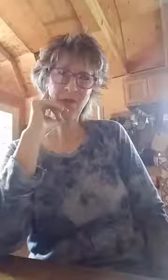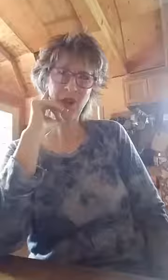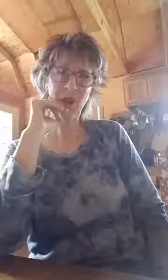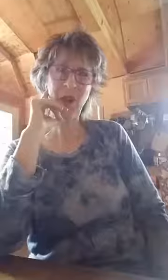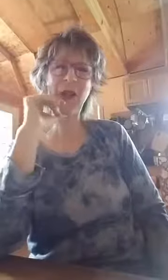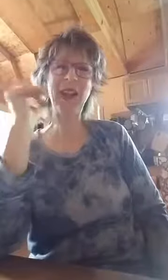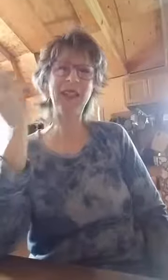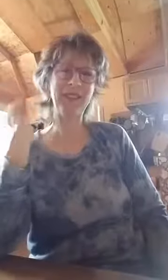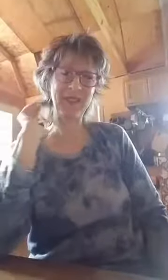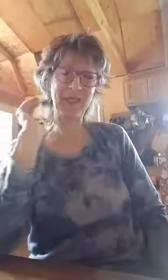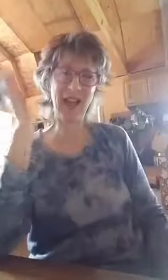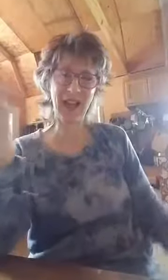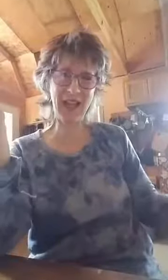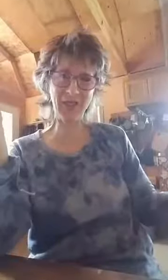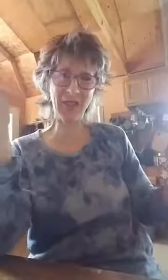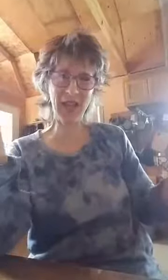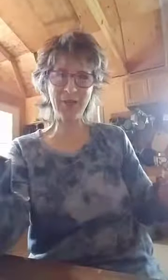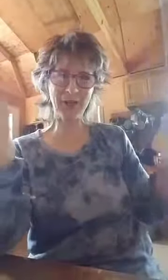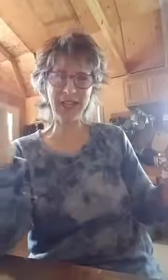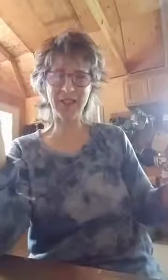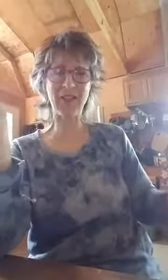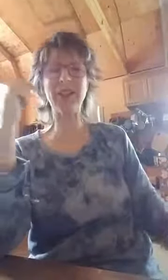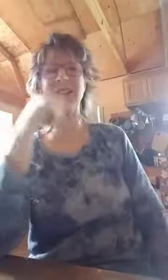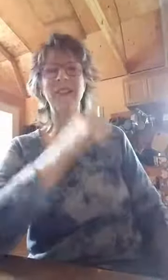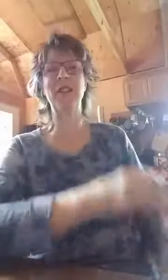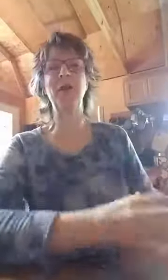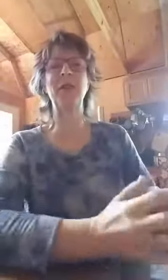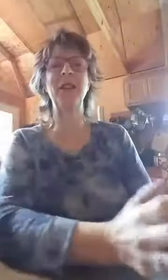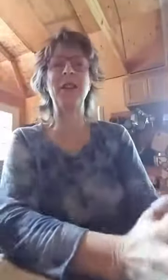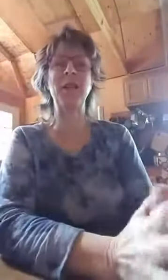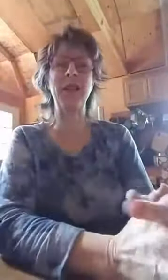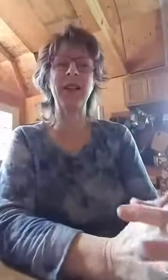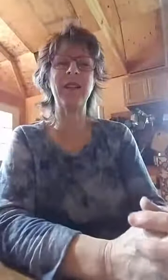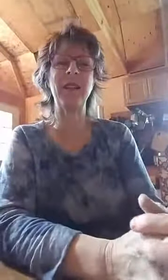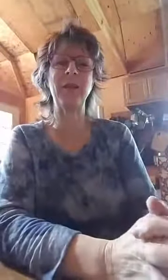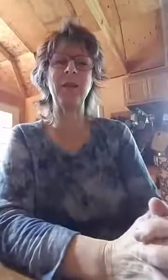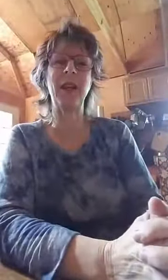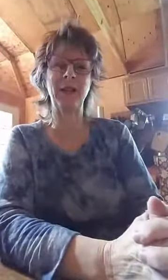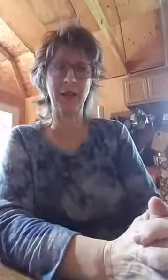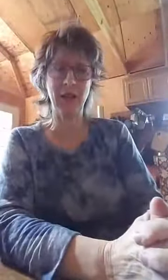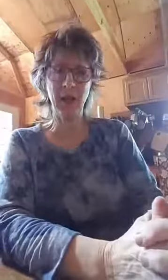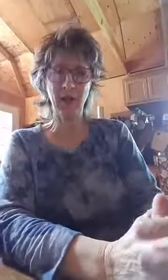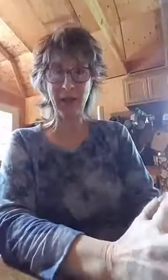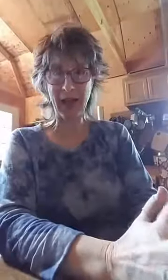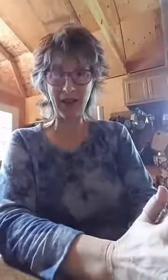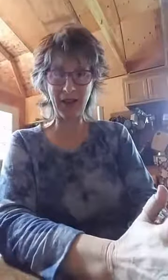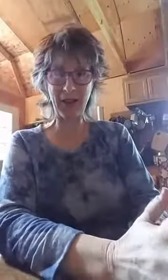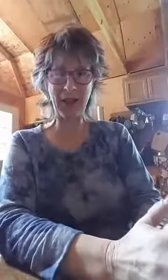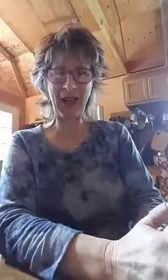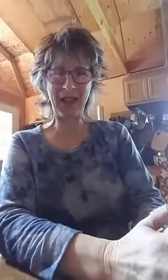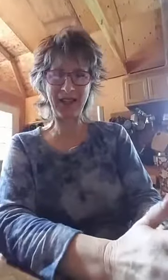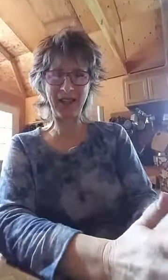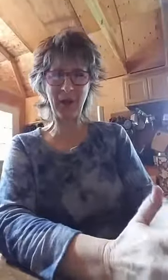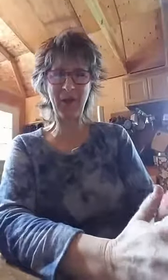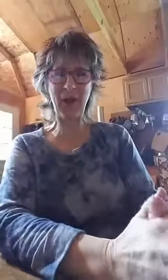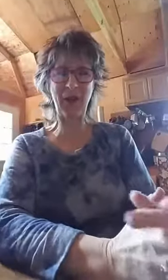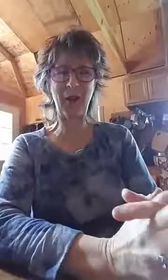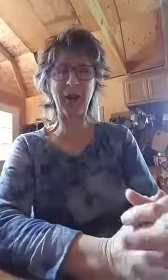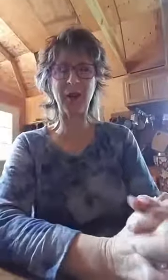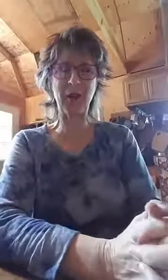Okay, I have a live connection. Hopefully that my internet will not freak out on me and cut me off. I just